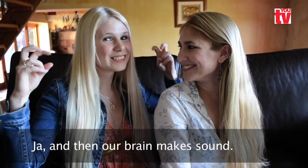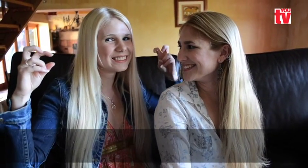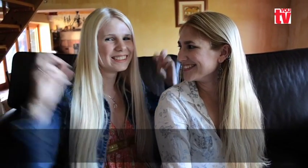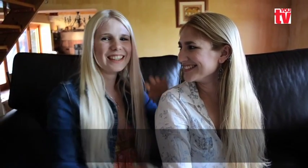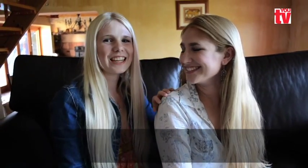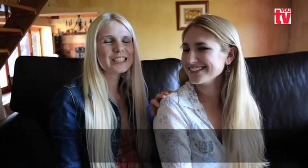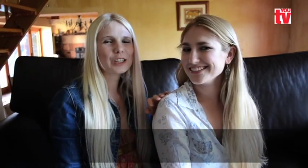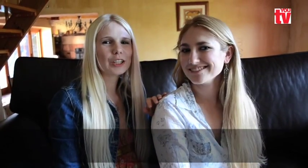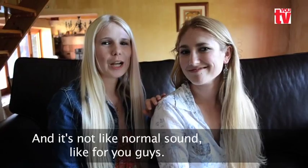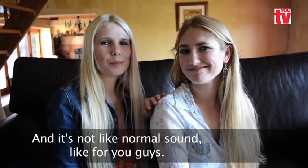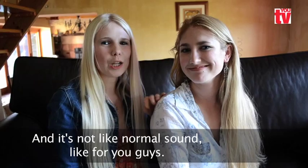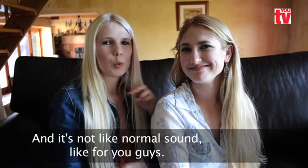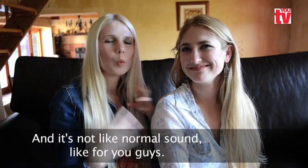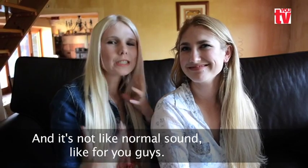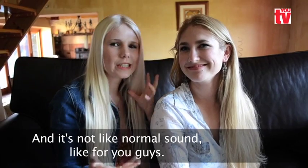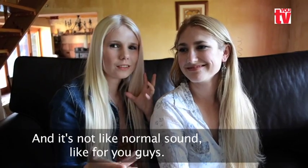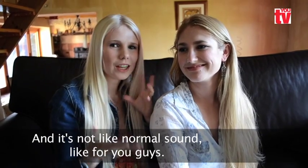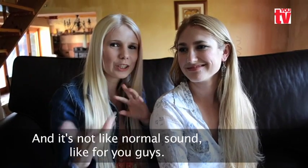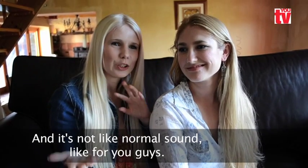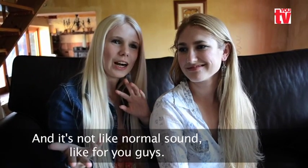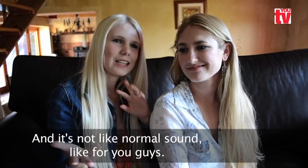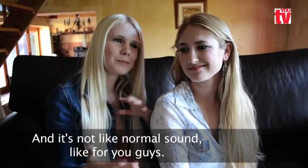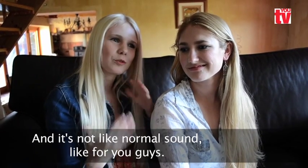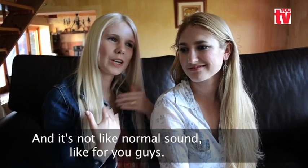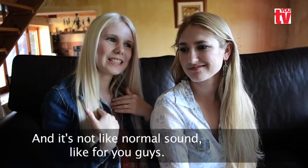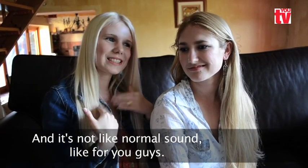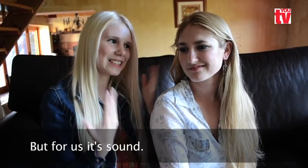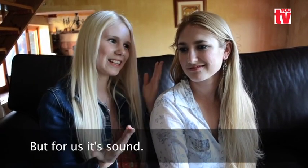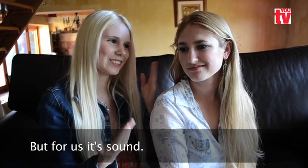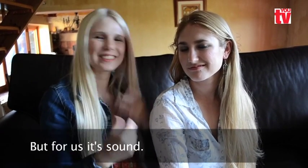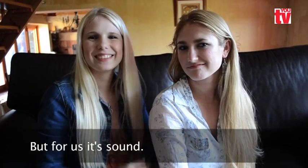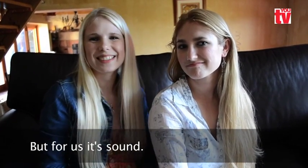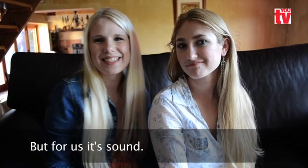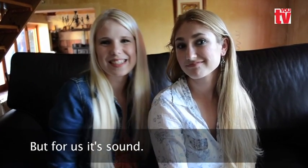And it's not like normal sound like you guys, but for us it's sound. So.